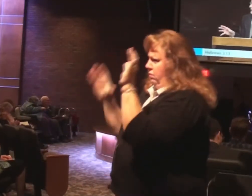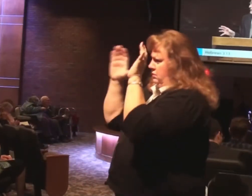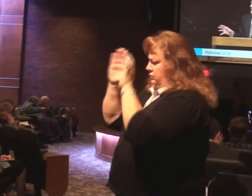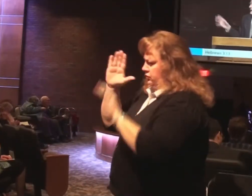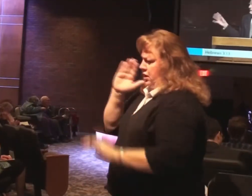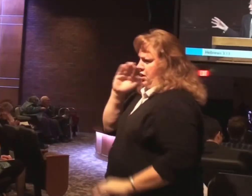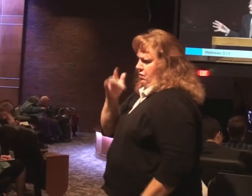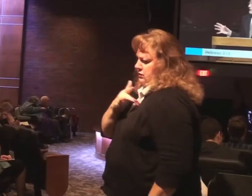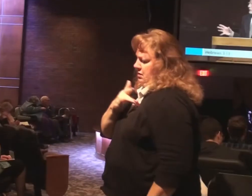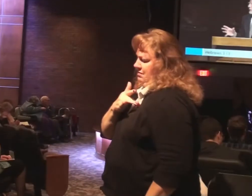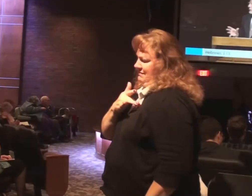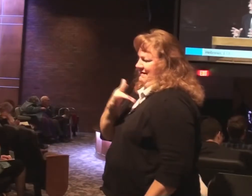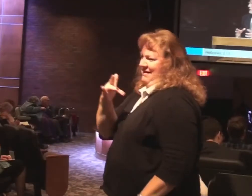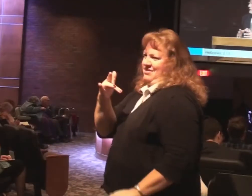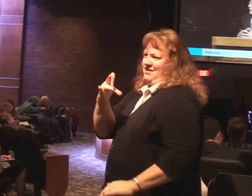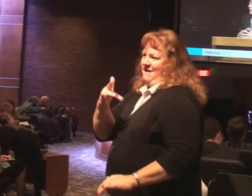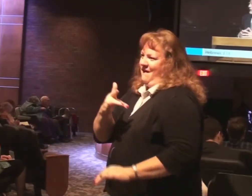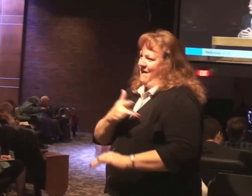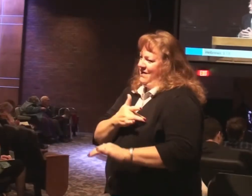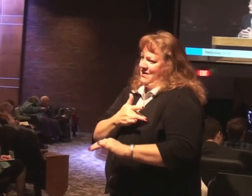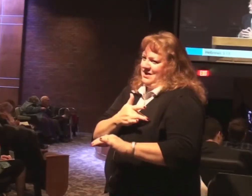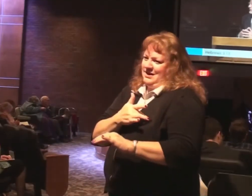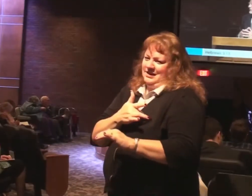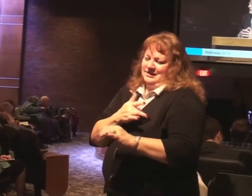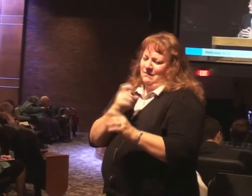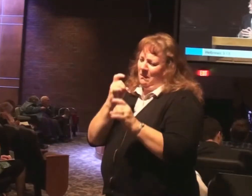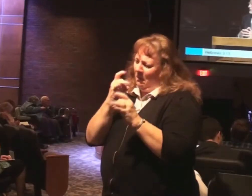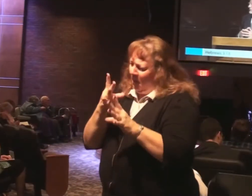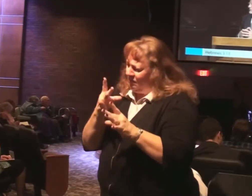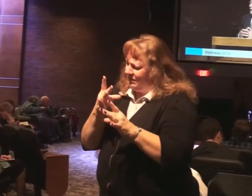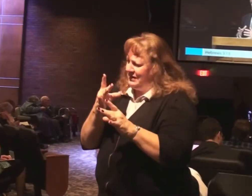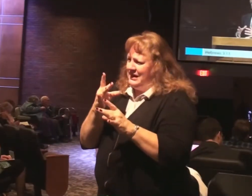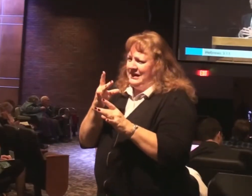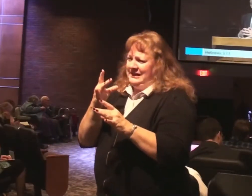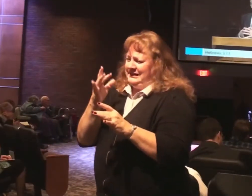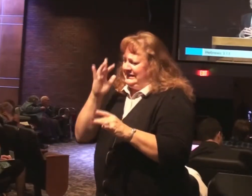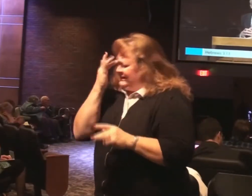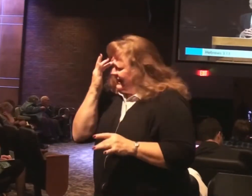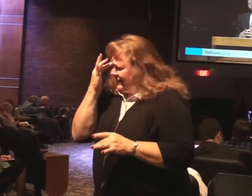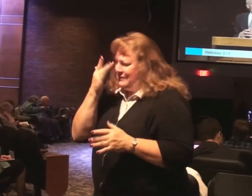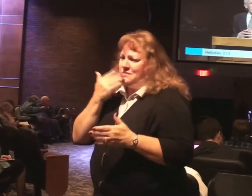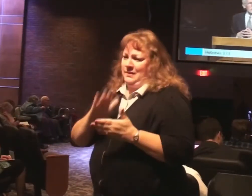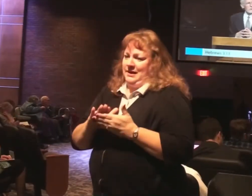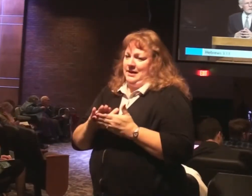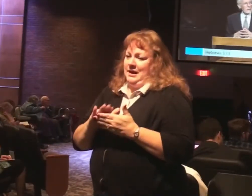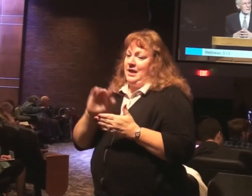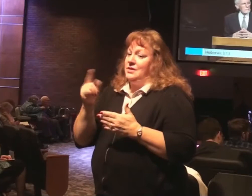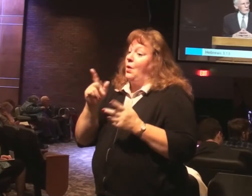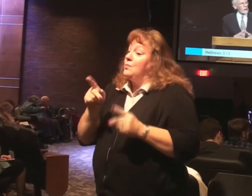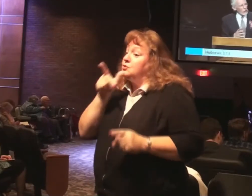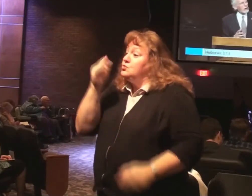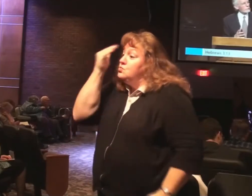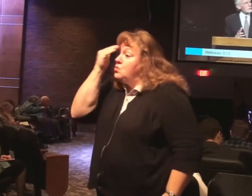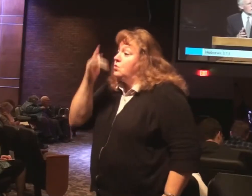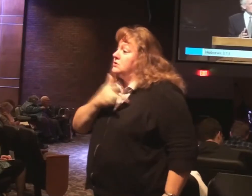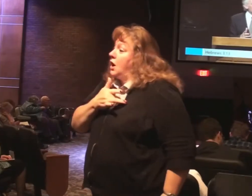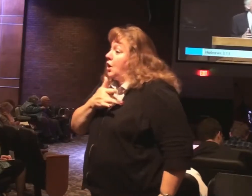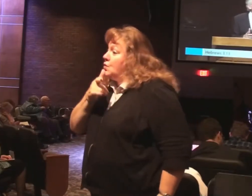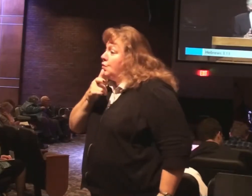It is deceitful and desperately wicked above all things. No one can know it but the Lord. But we are responsible to judge